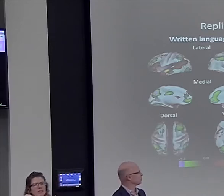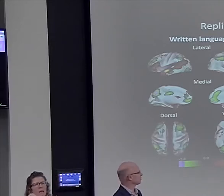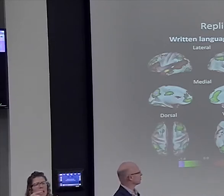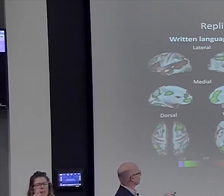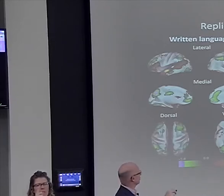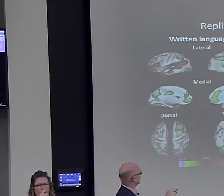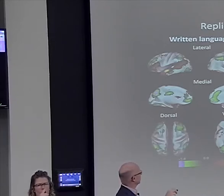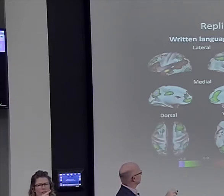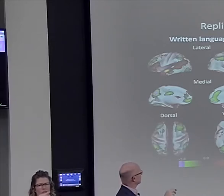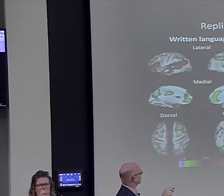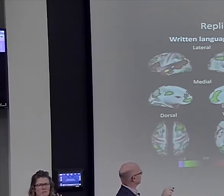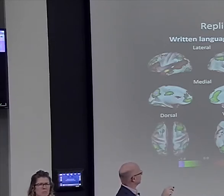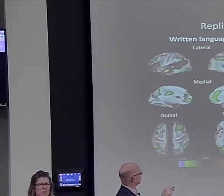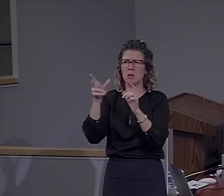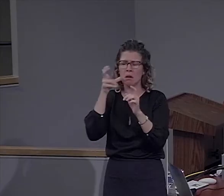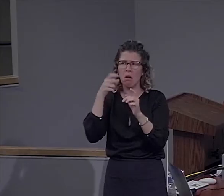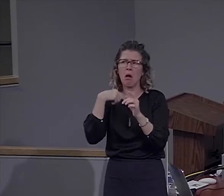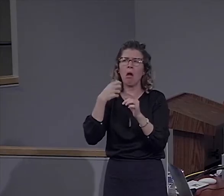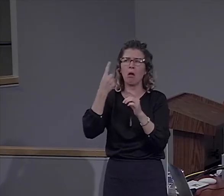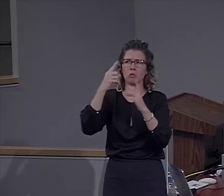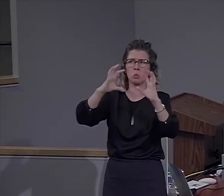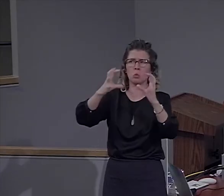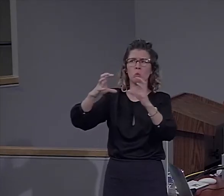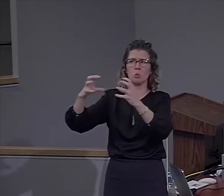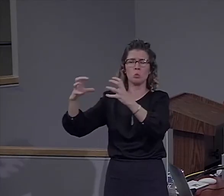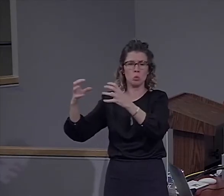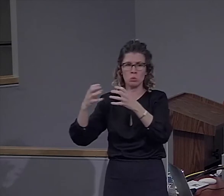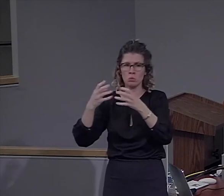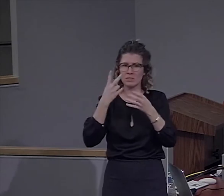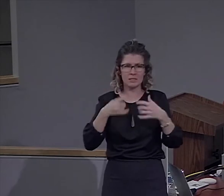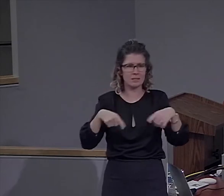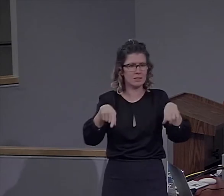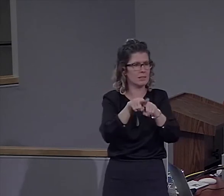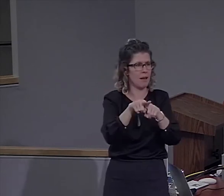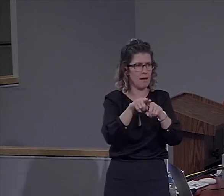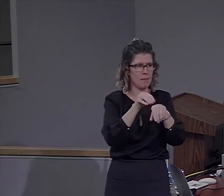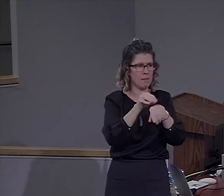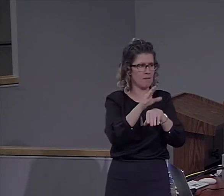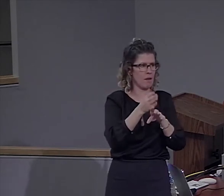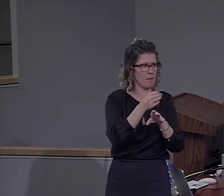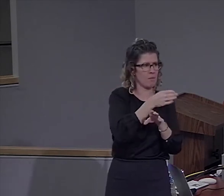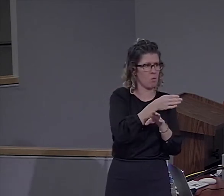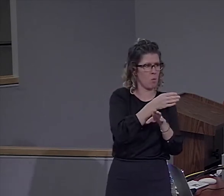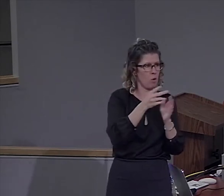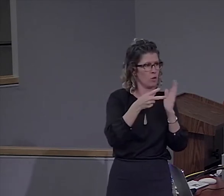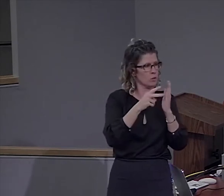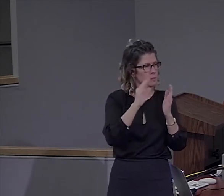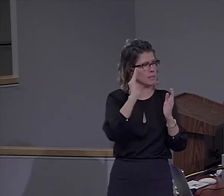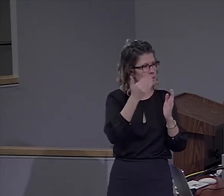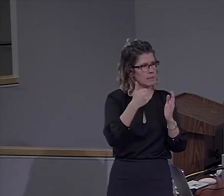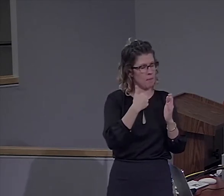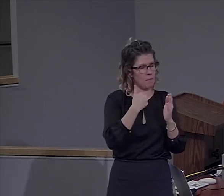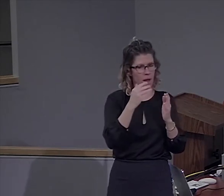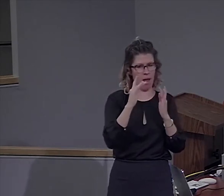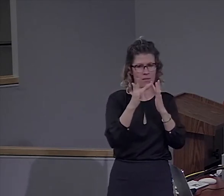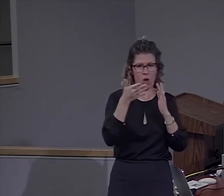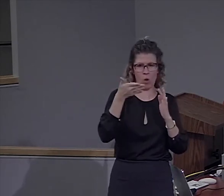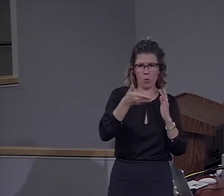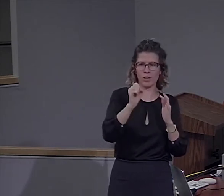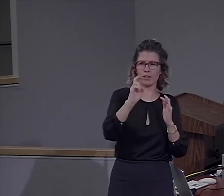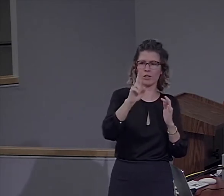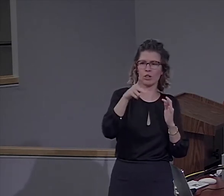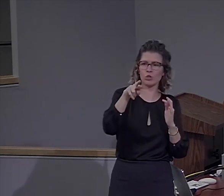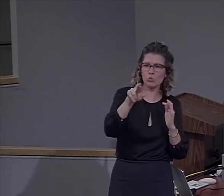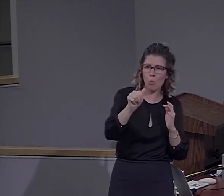sentence in a spoken modality. We still get this effect. So, it's very clearly a network which is supramodal, not auditory,